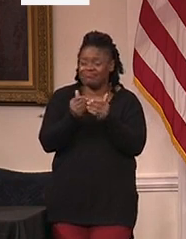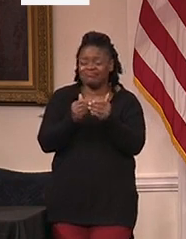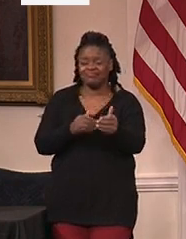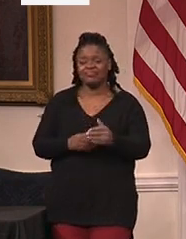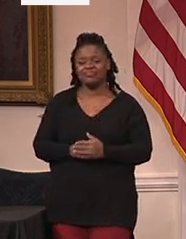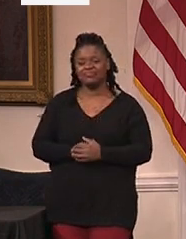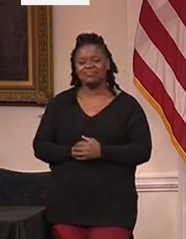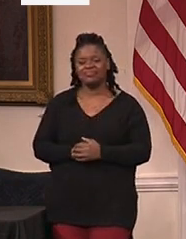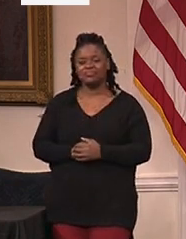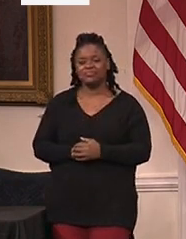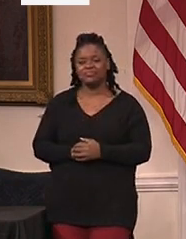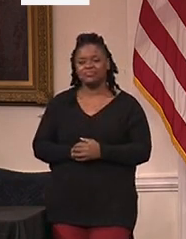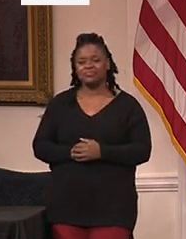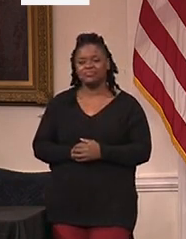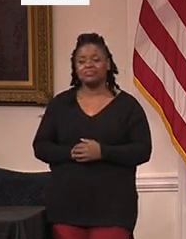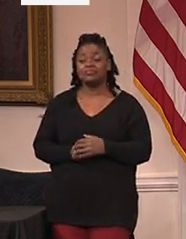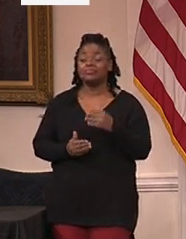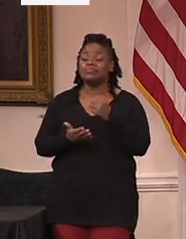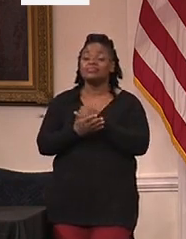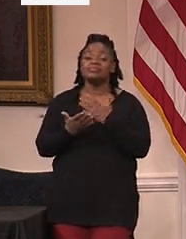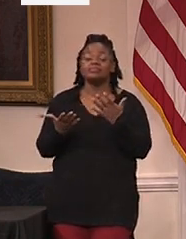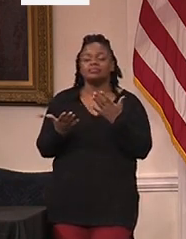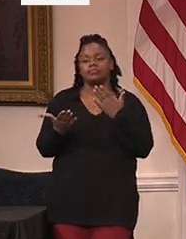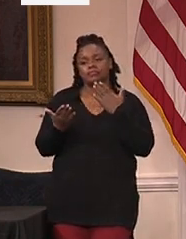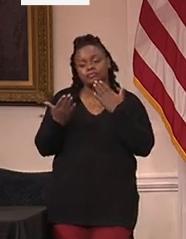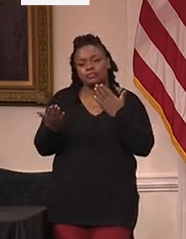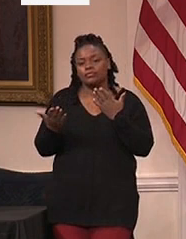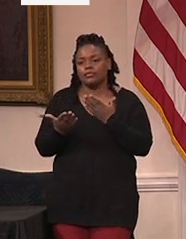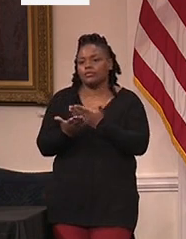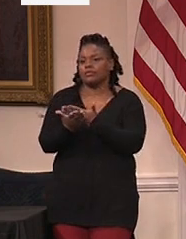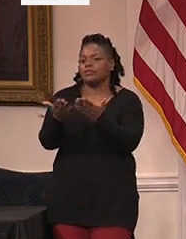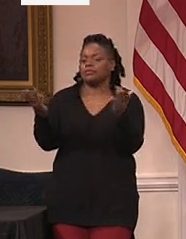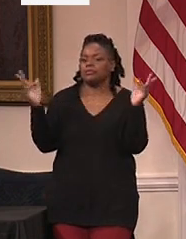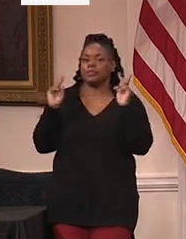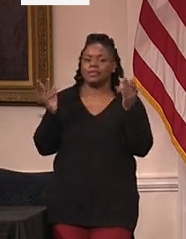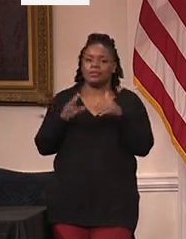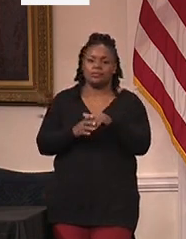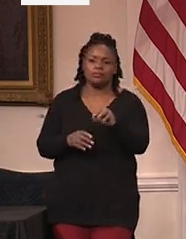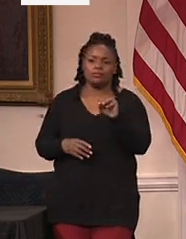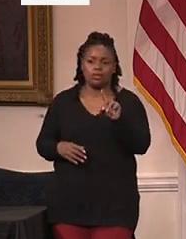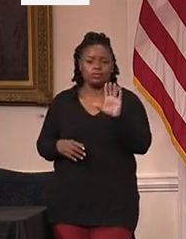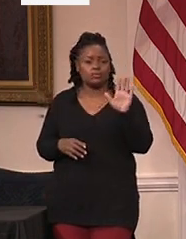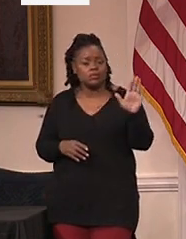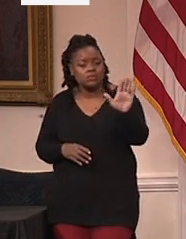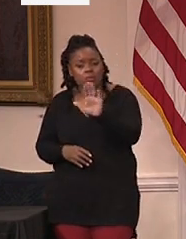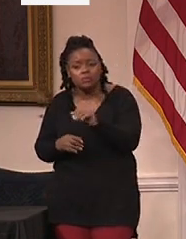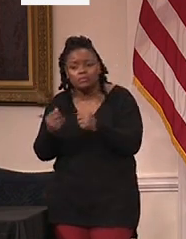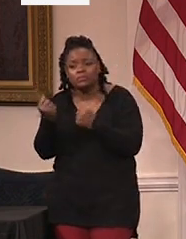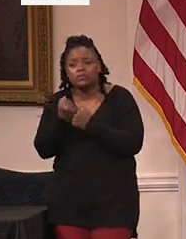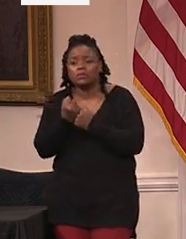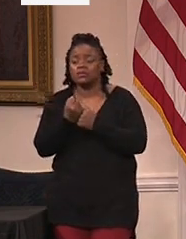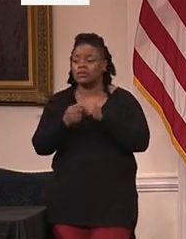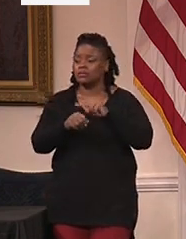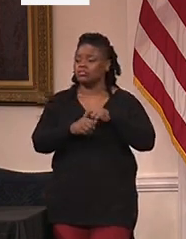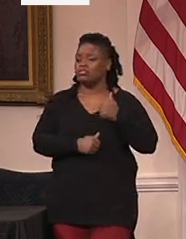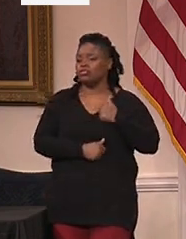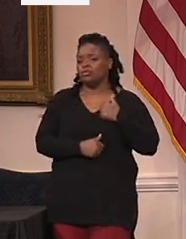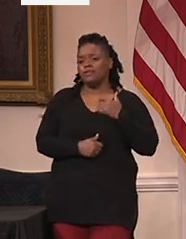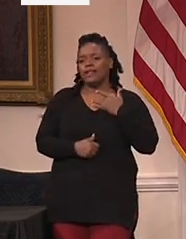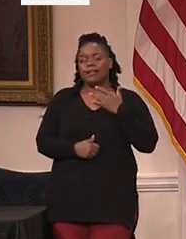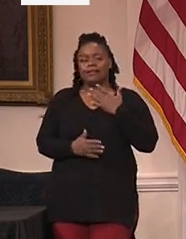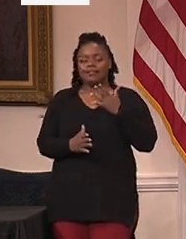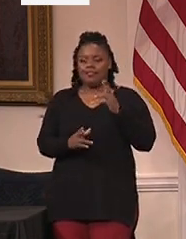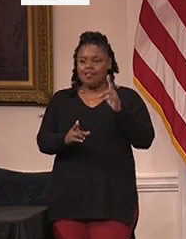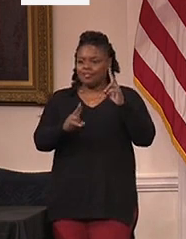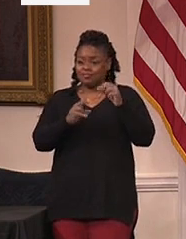I want to thank all the people of this great state for their support and generosity to be shown to the Maryland National Guard. We are honored to support the great state by